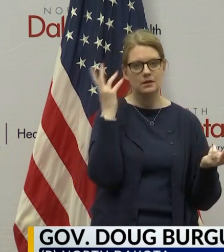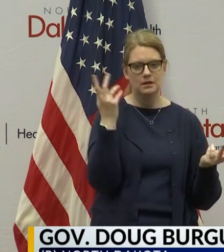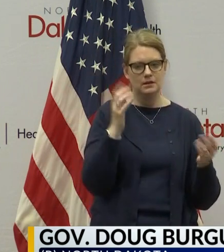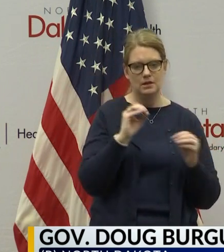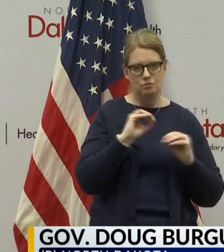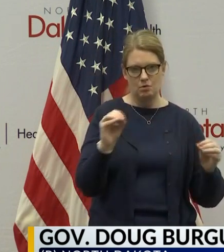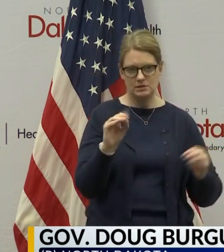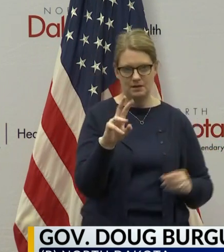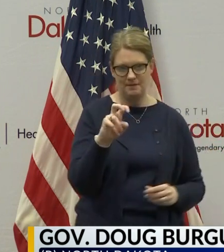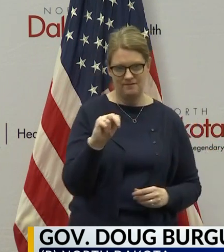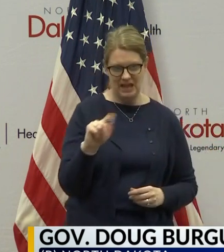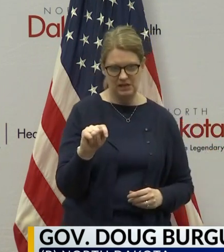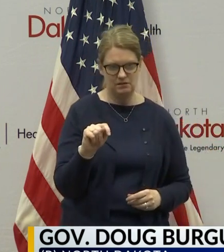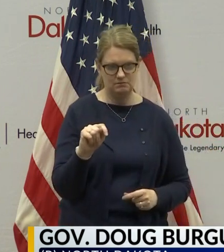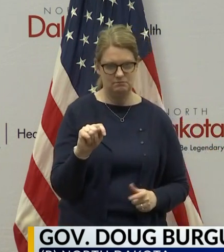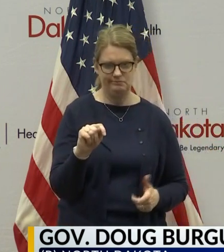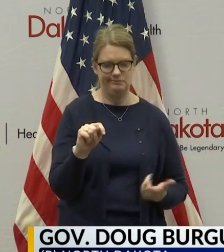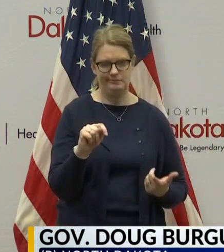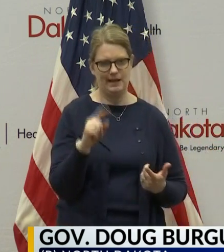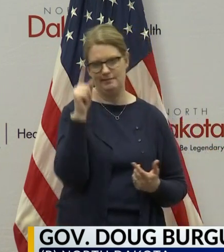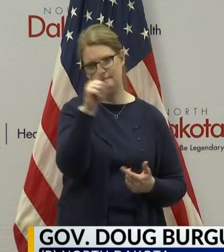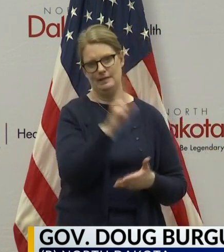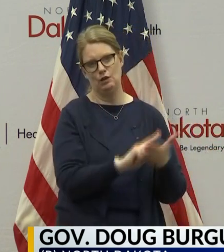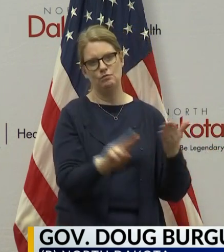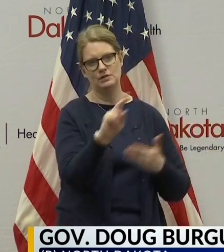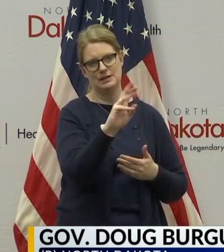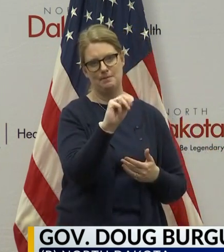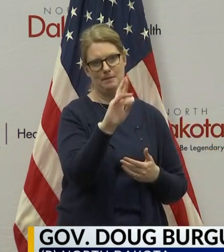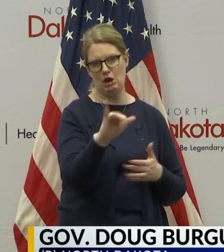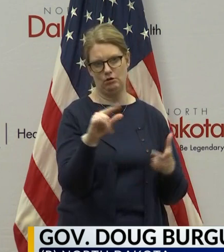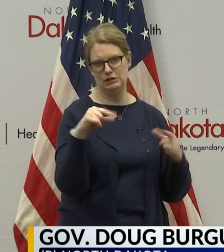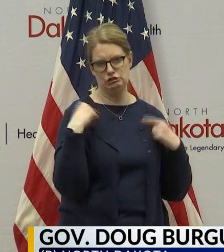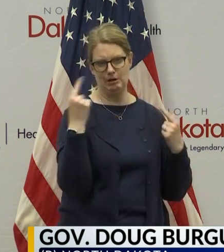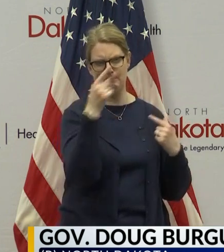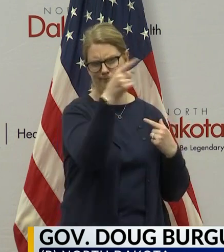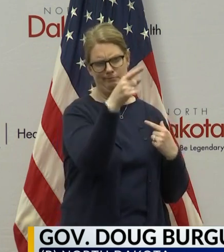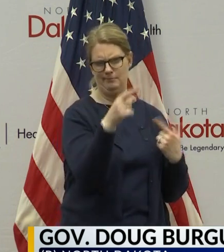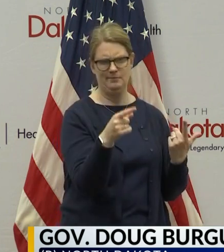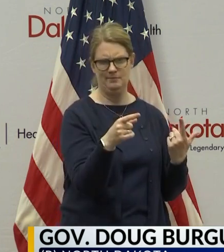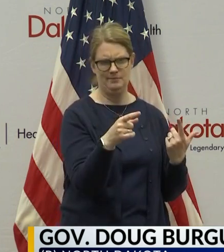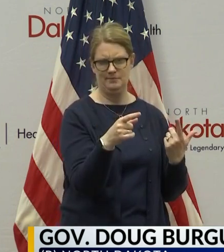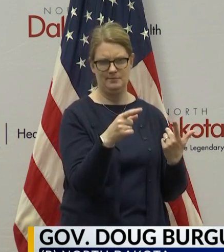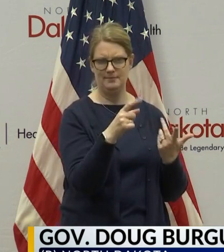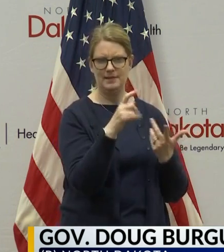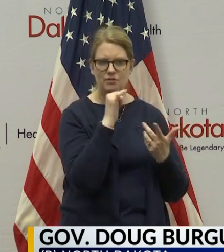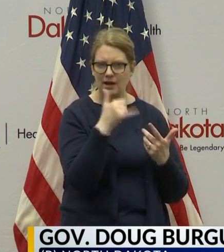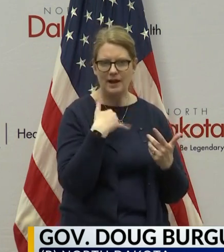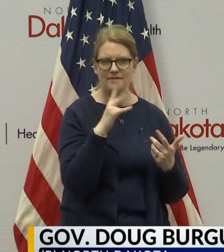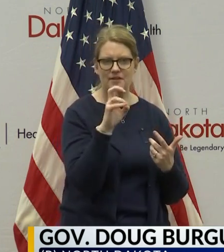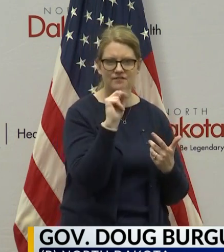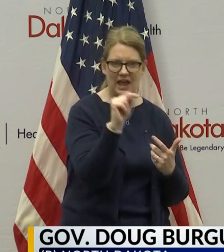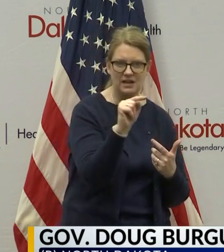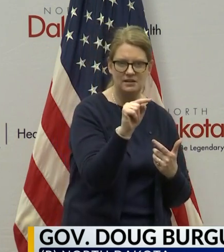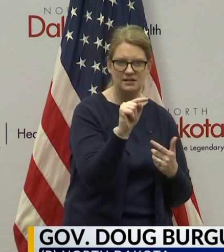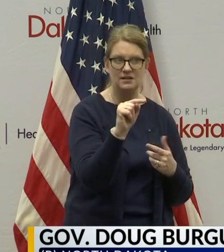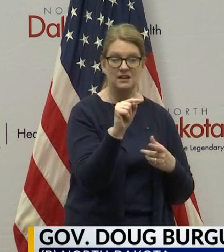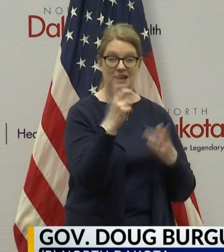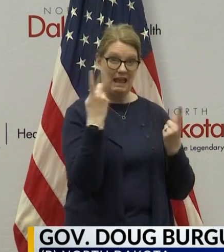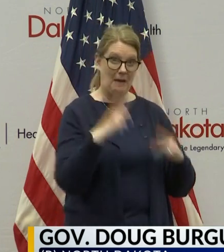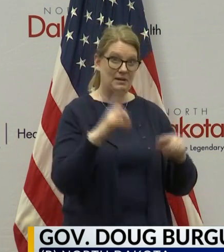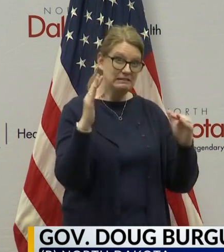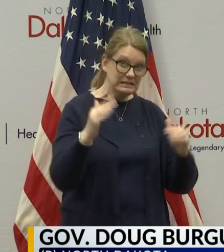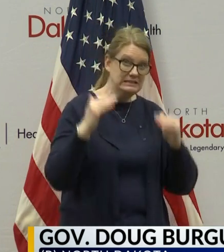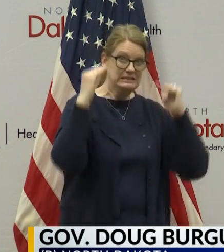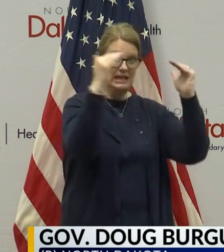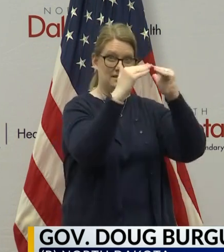on a ventilator, uh, in a university of Mary gymnasium. I mean, we're not going to be able to deliver that kind of care, but if we get to that level, you know,